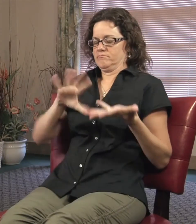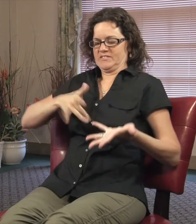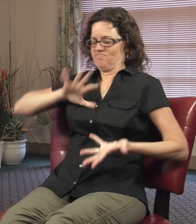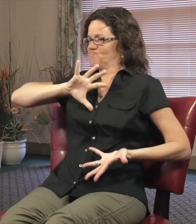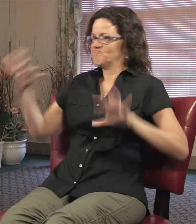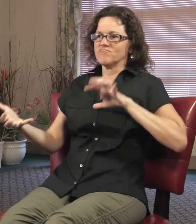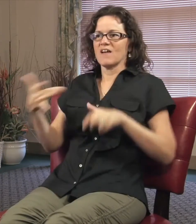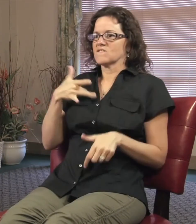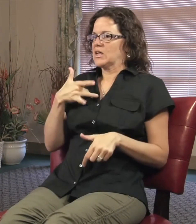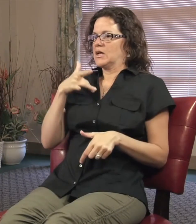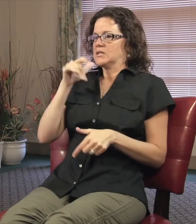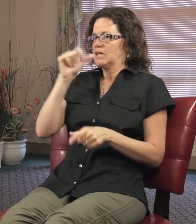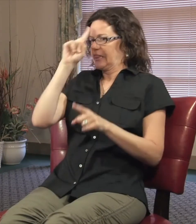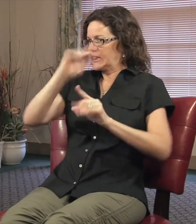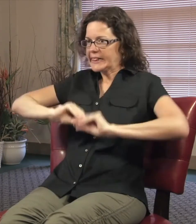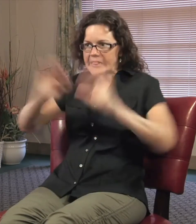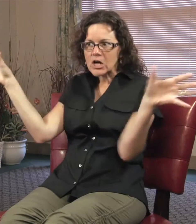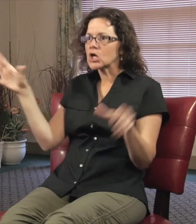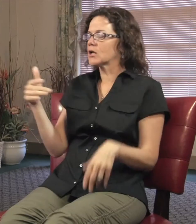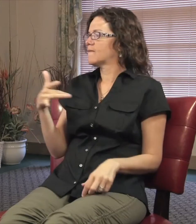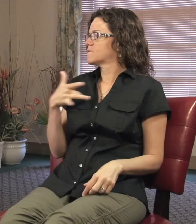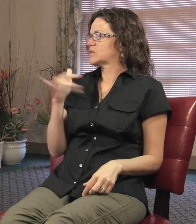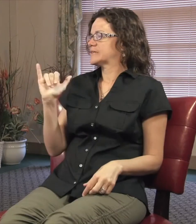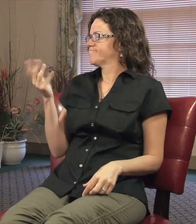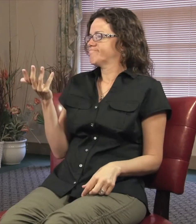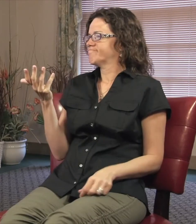confused inside. I don't think clearly. I am not myself anymore.